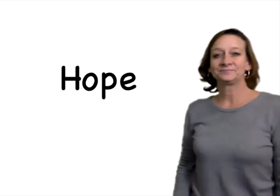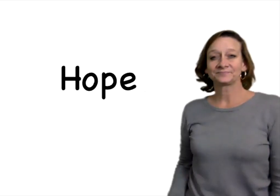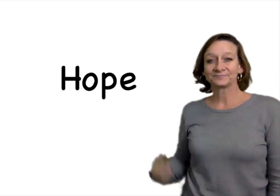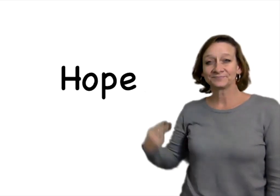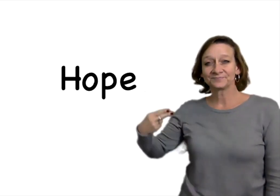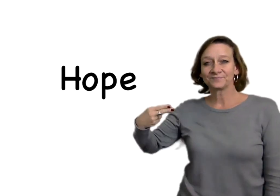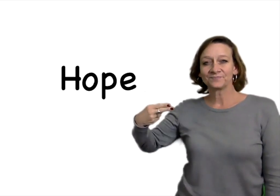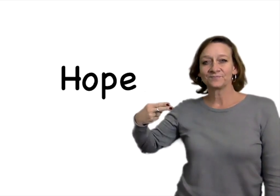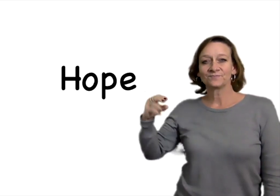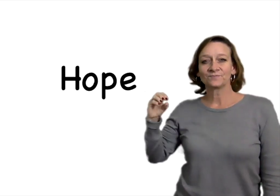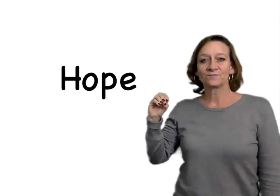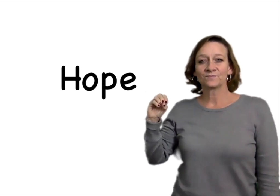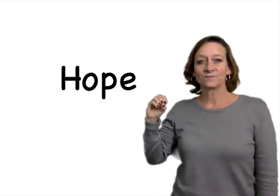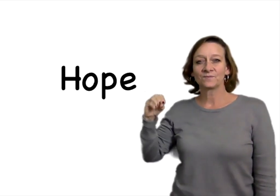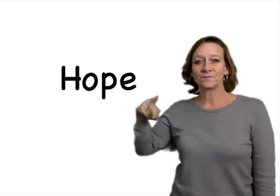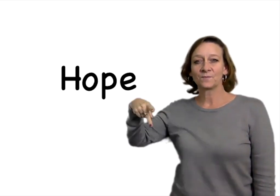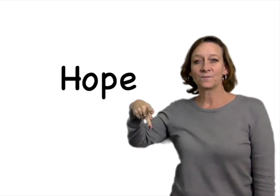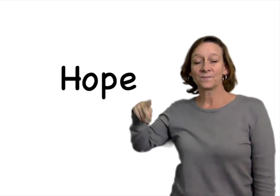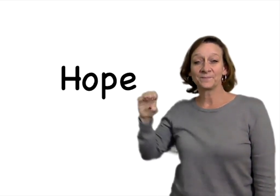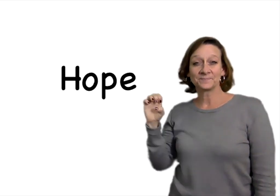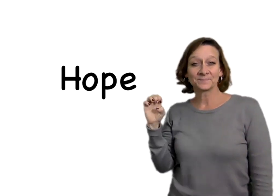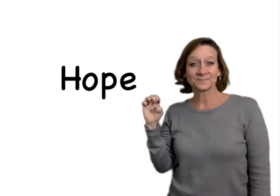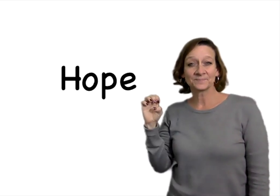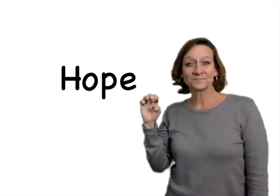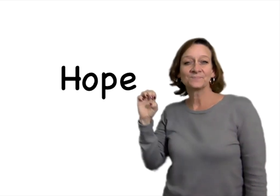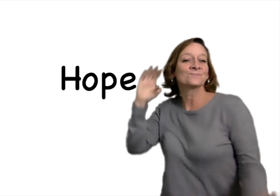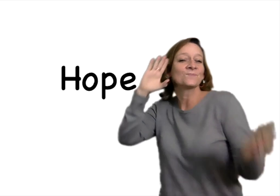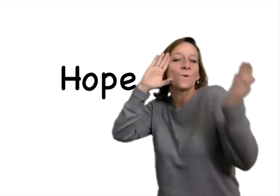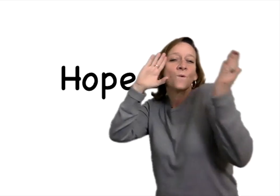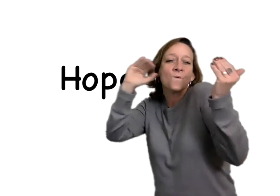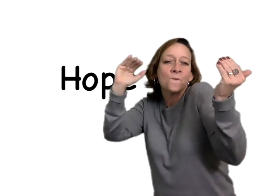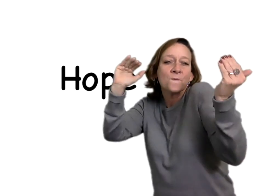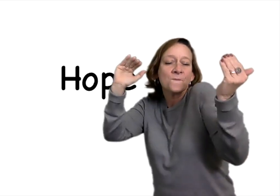H-O-P-E, hope.